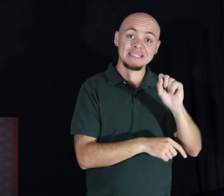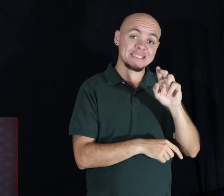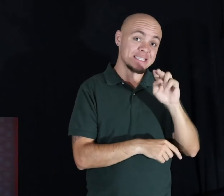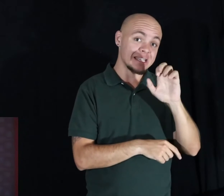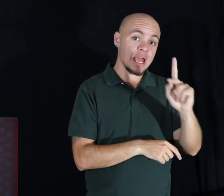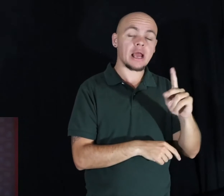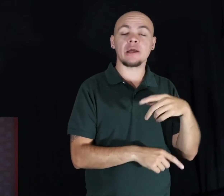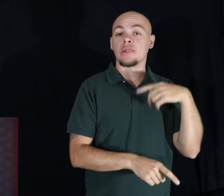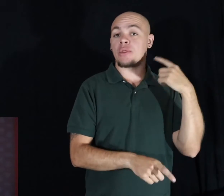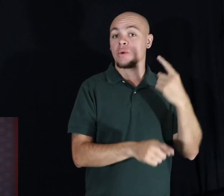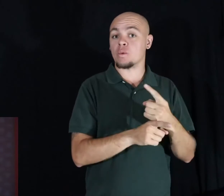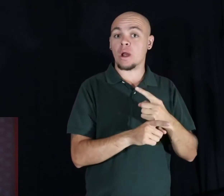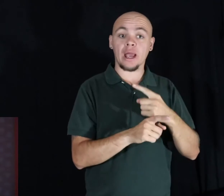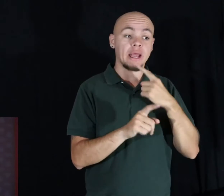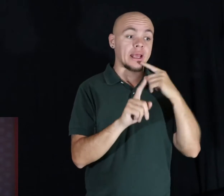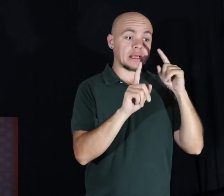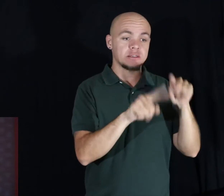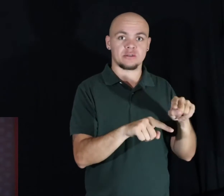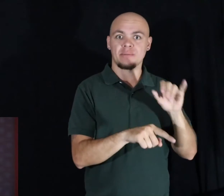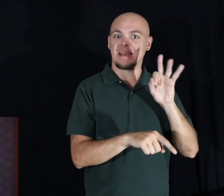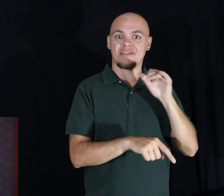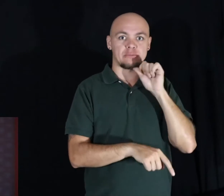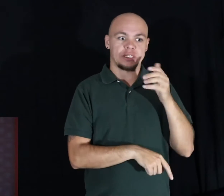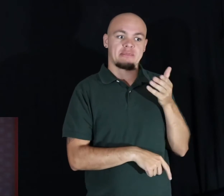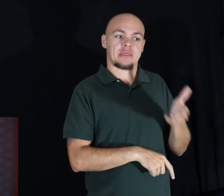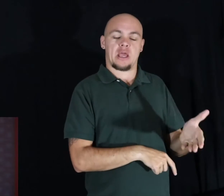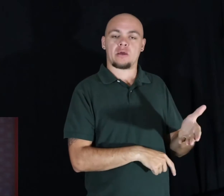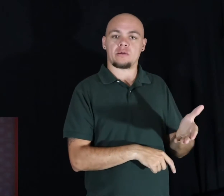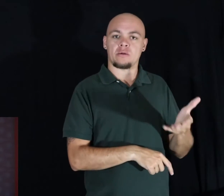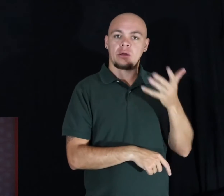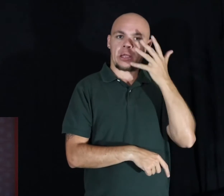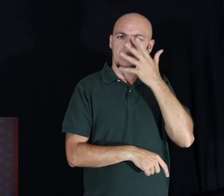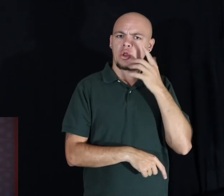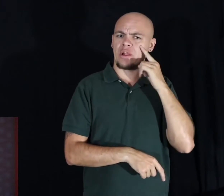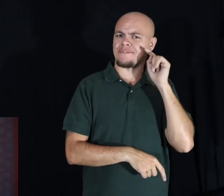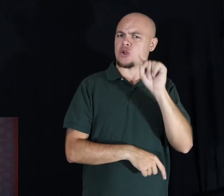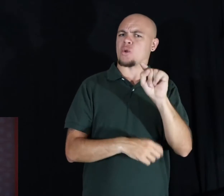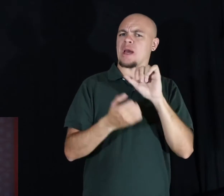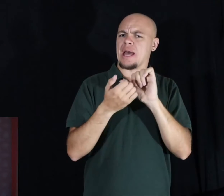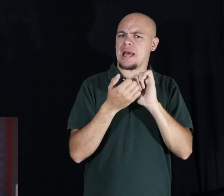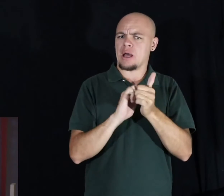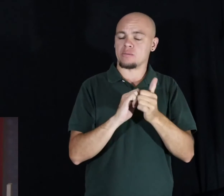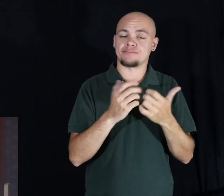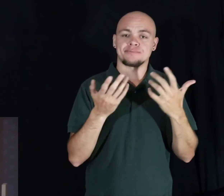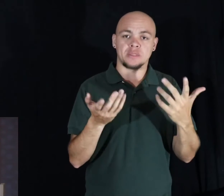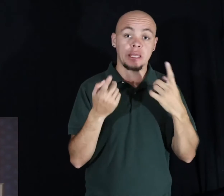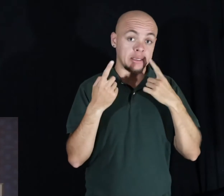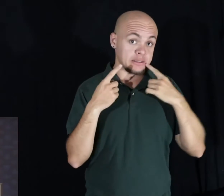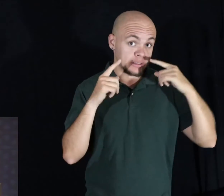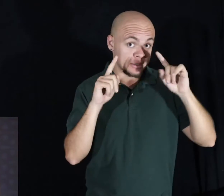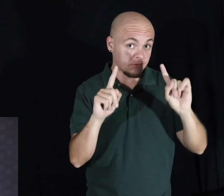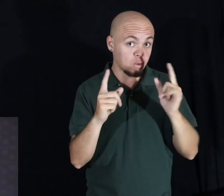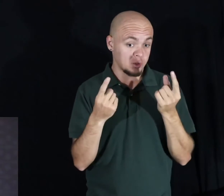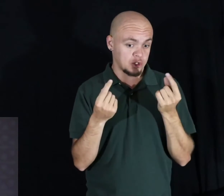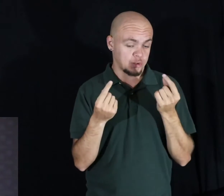But what would that have looked like if I wasn't there, and how can you make this work for you? Well, to be successful,